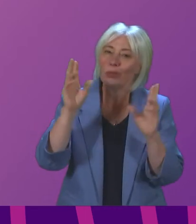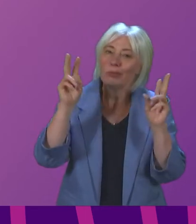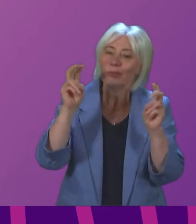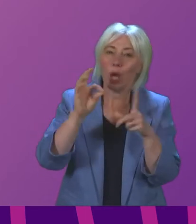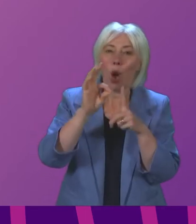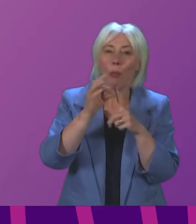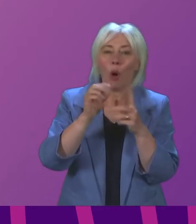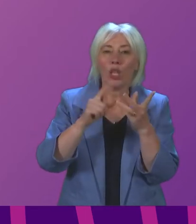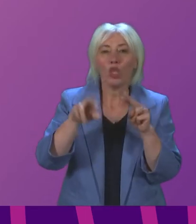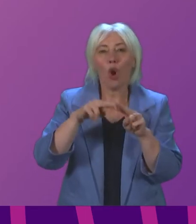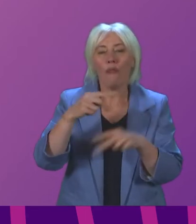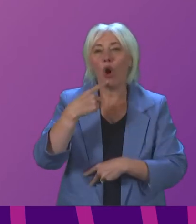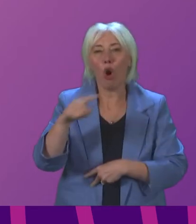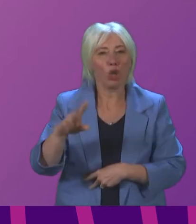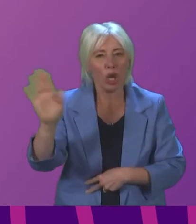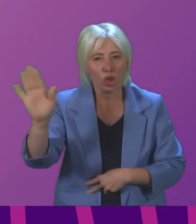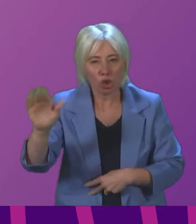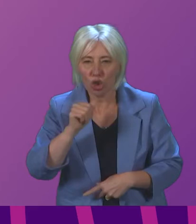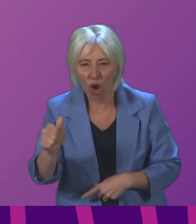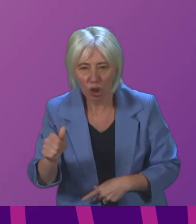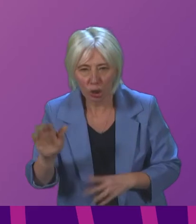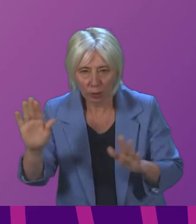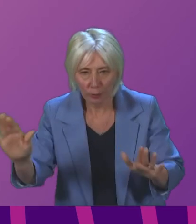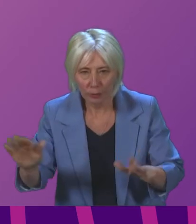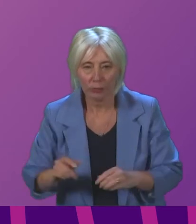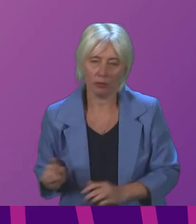order members themselves